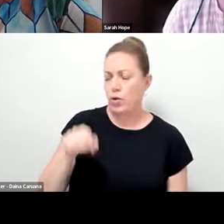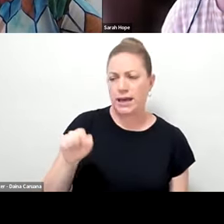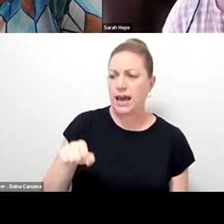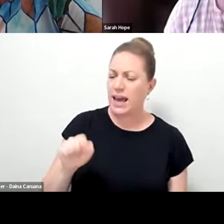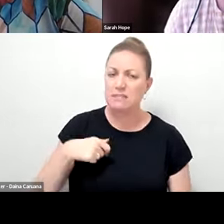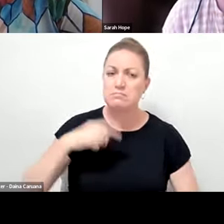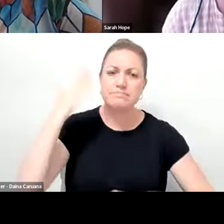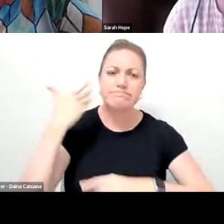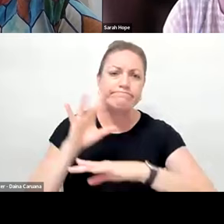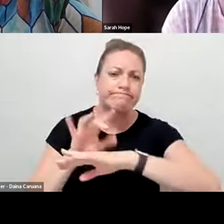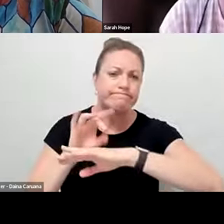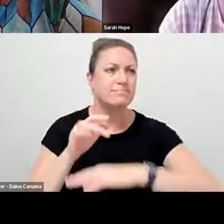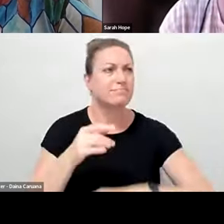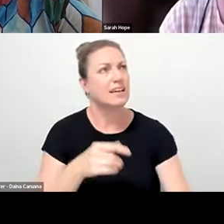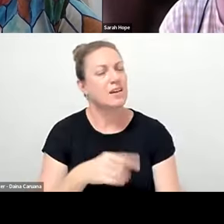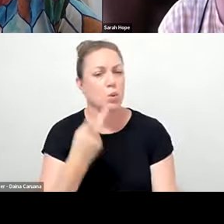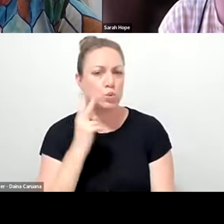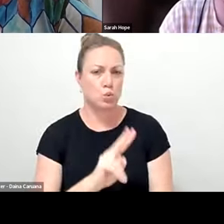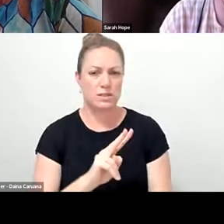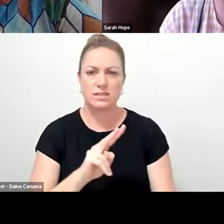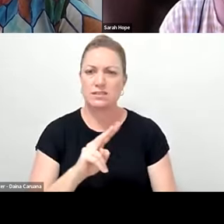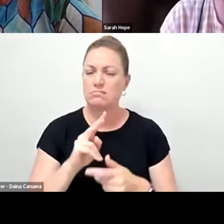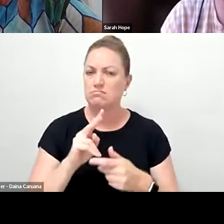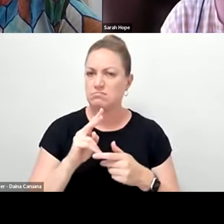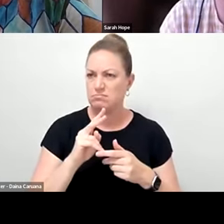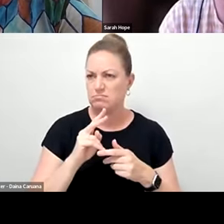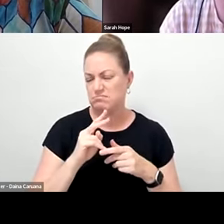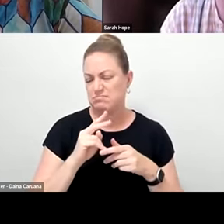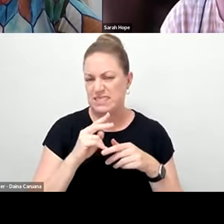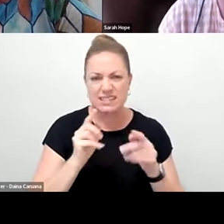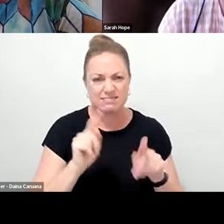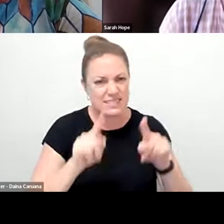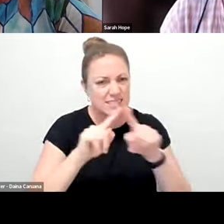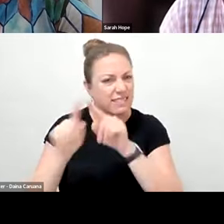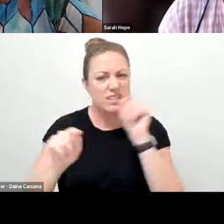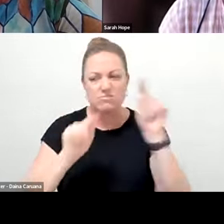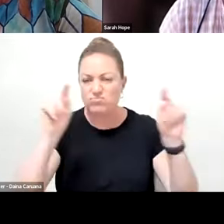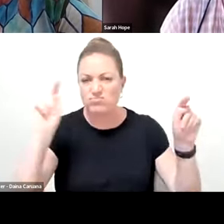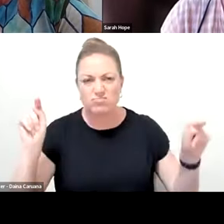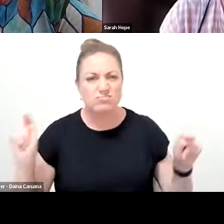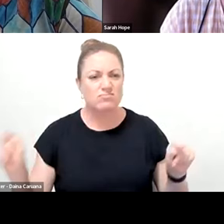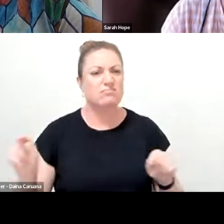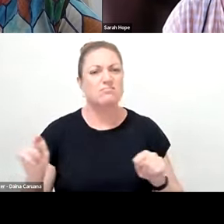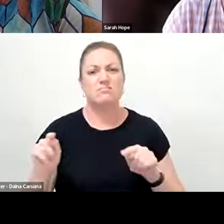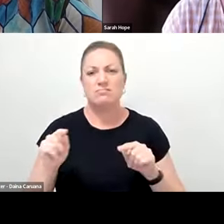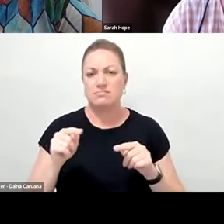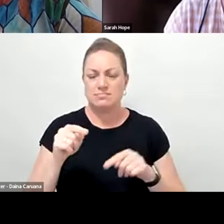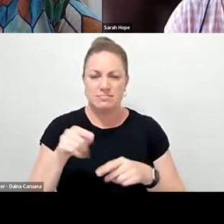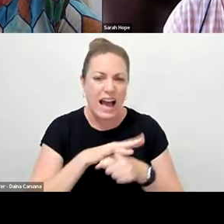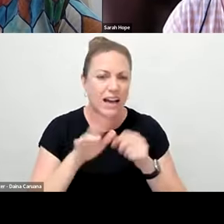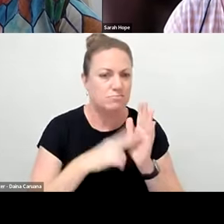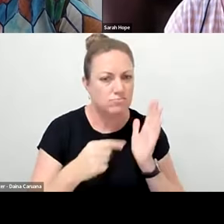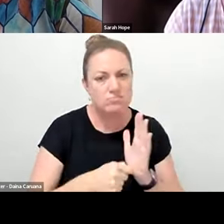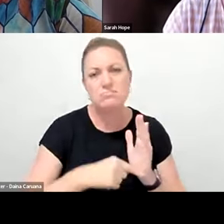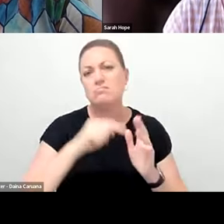consultation initially in 2020 and school in Boralur, school in Utikala, schools here in